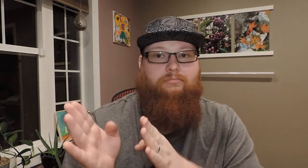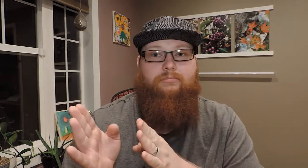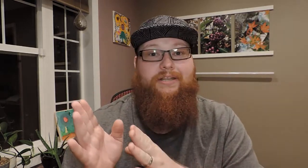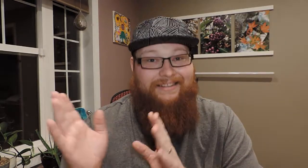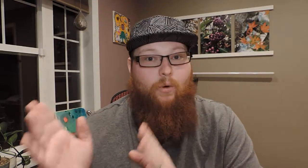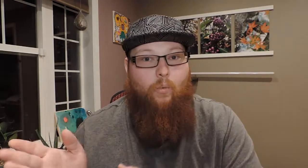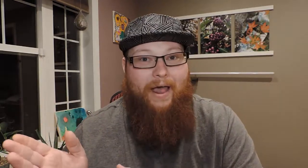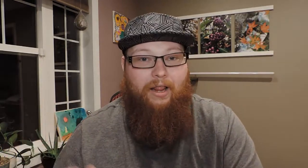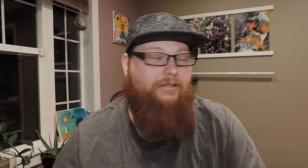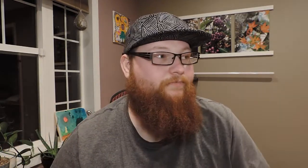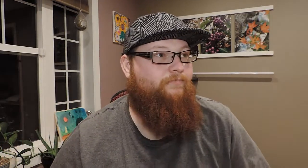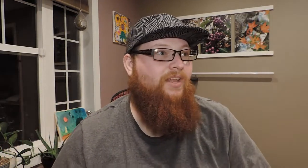well.